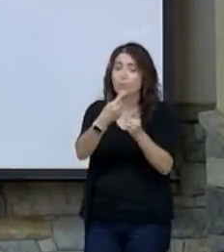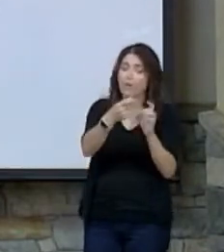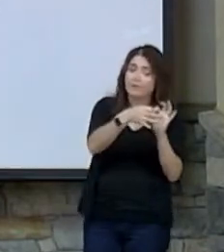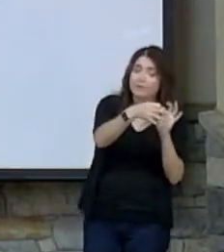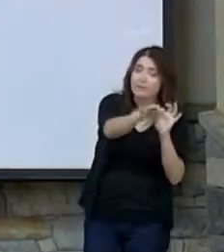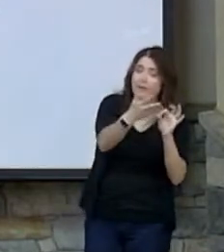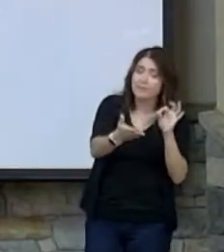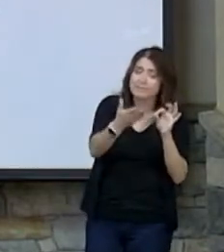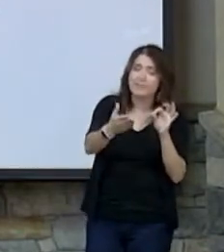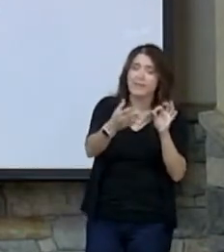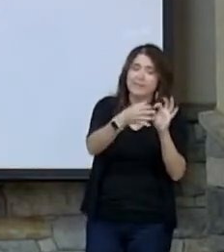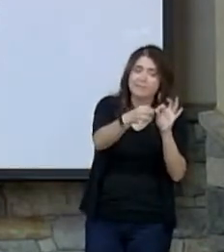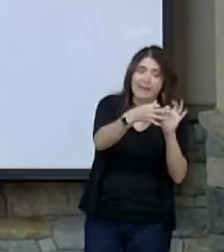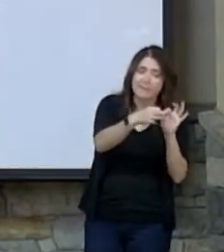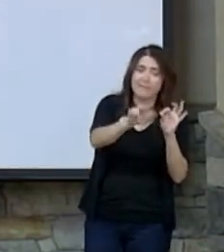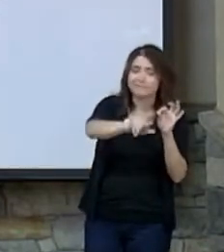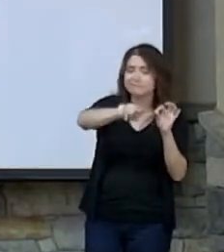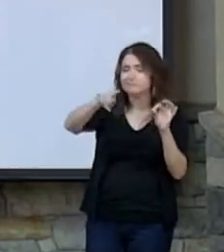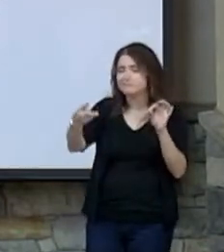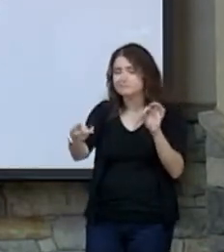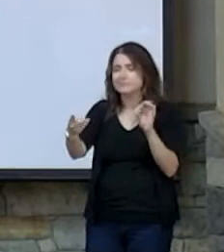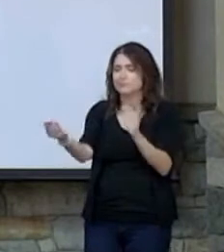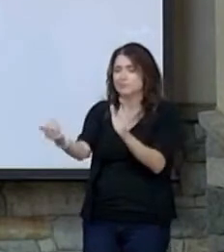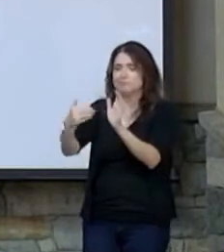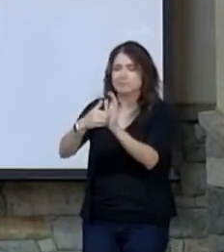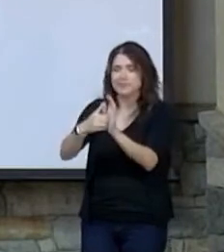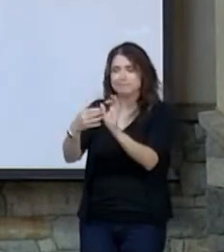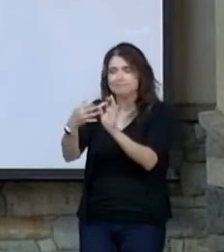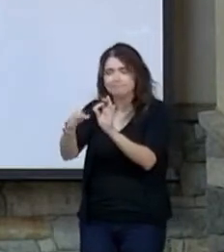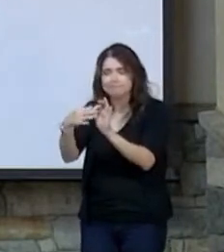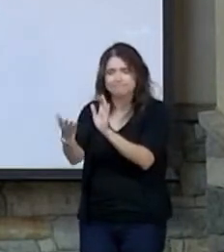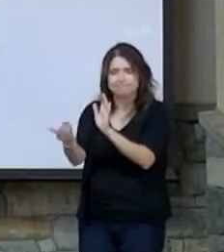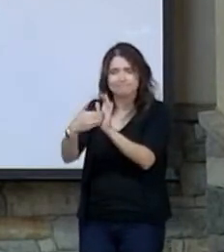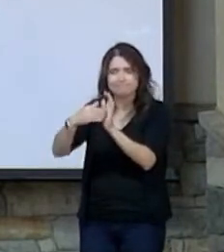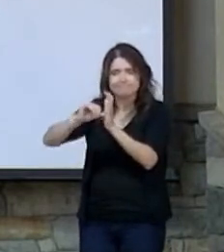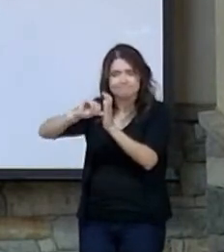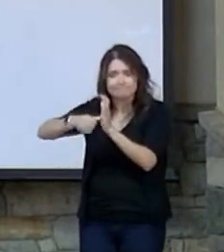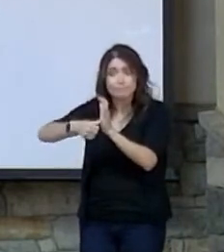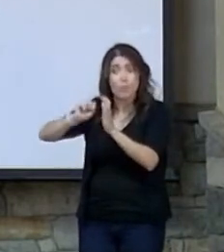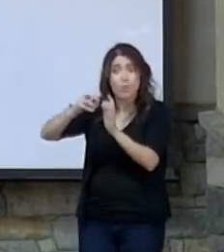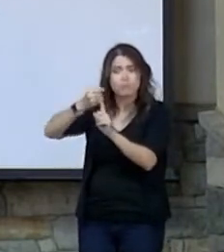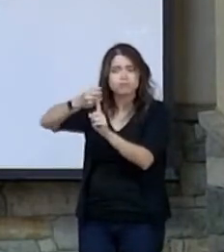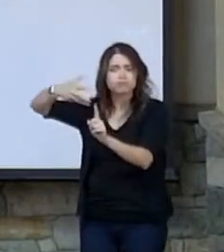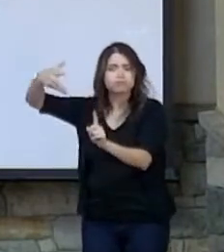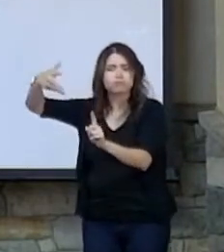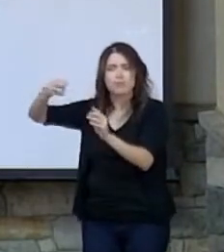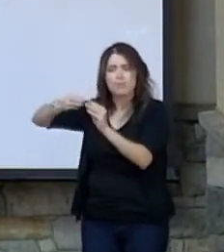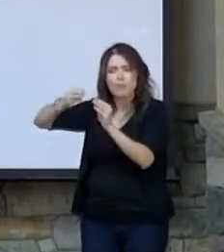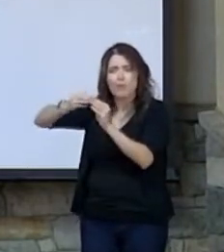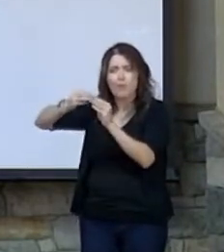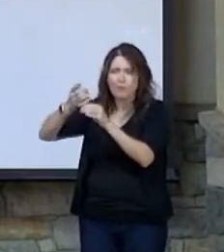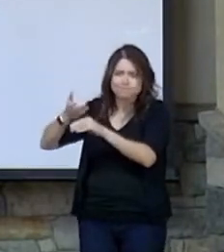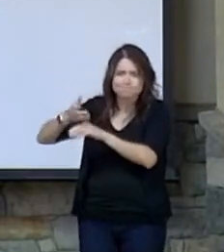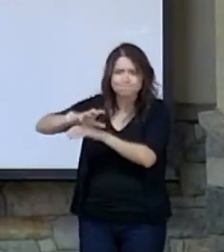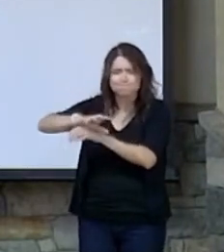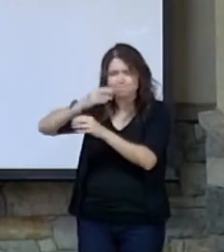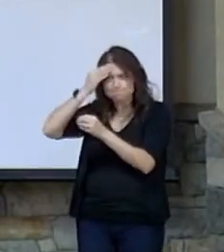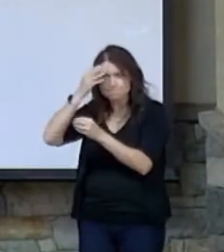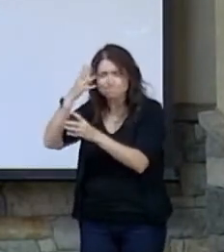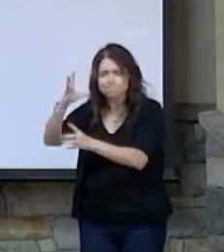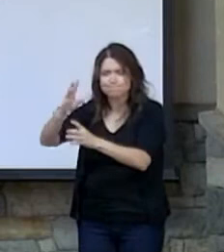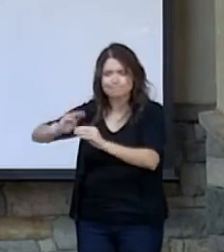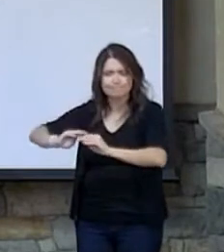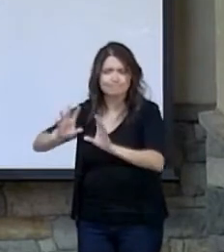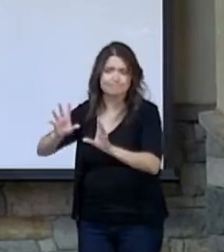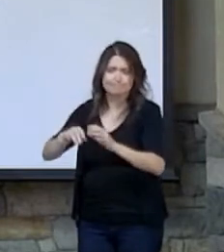and the second line will repeat it for emphasis, or maybe it expands on it to offer more force of the statement that's